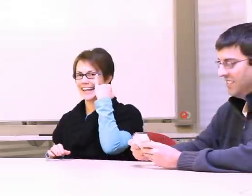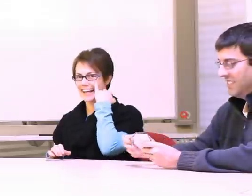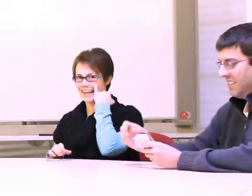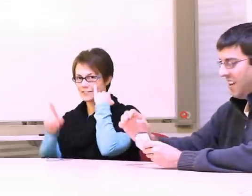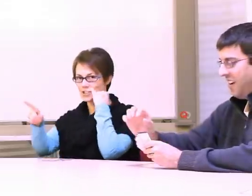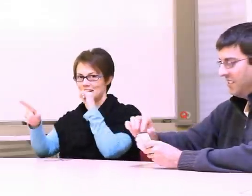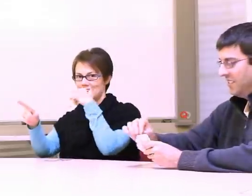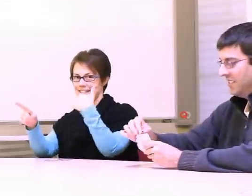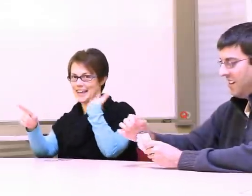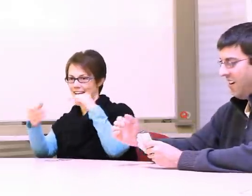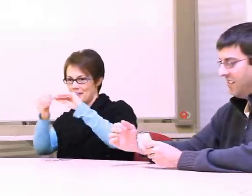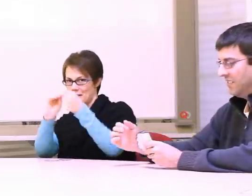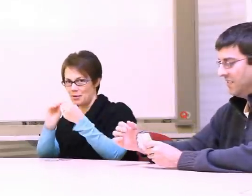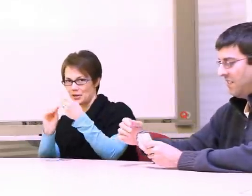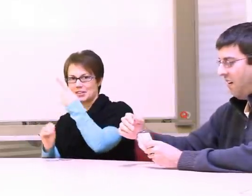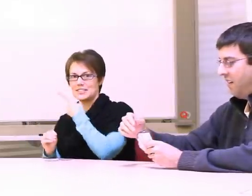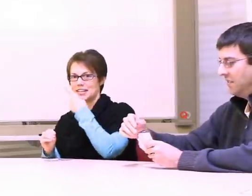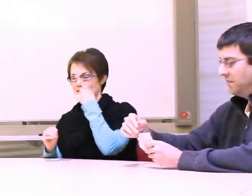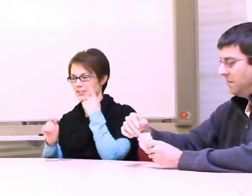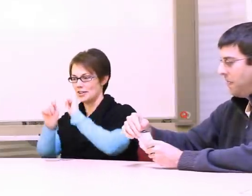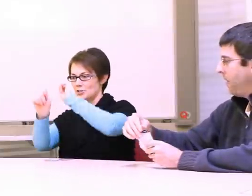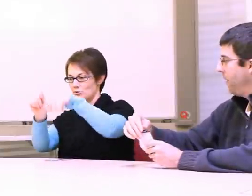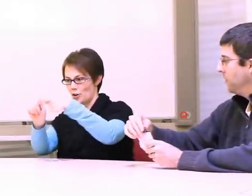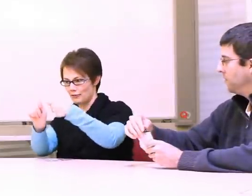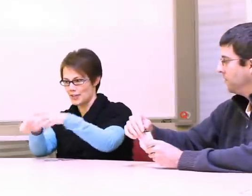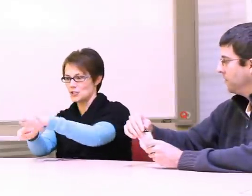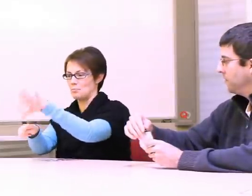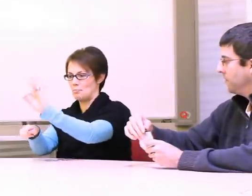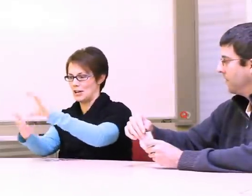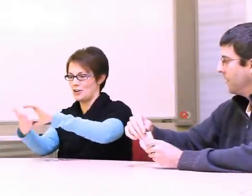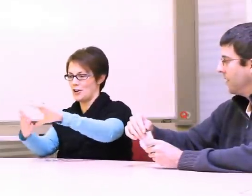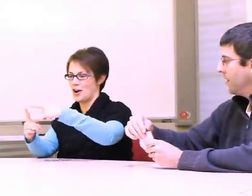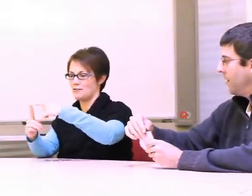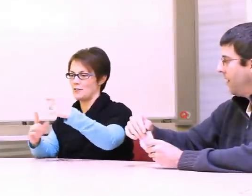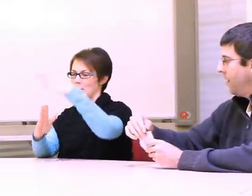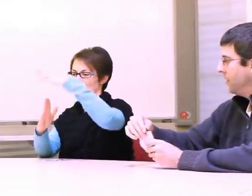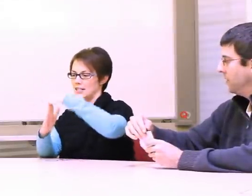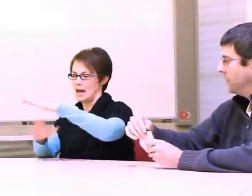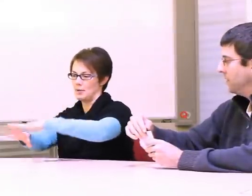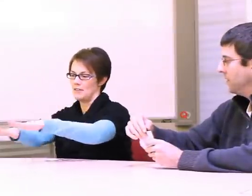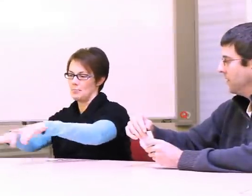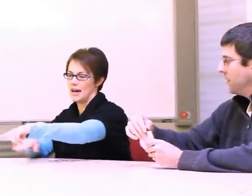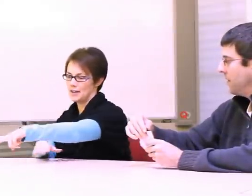If she doesn't have the number, Daniel has to Go Fish. Pick a card from the top of the pile.